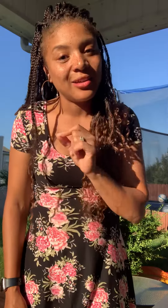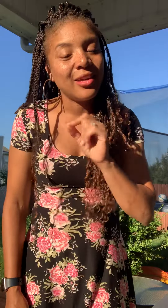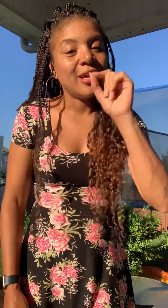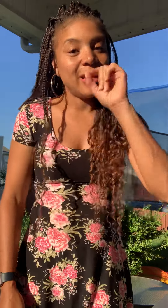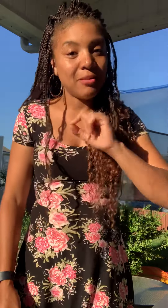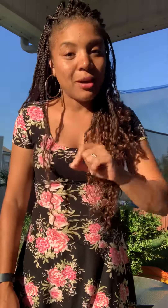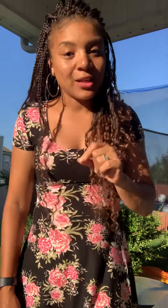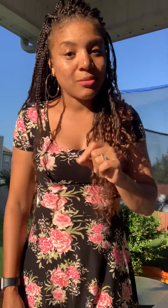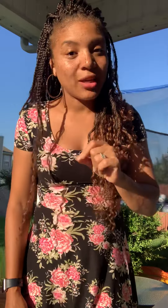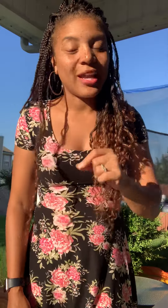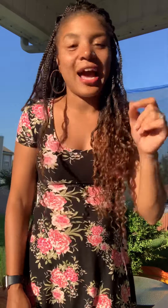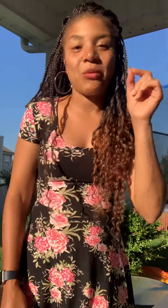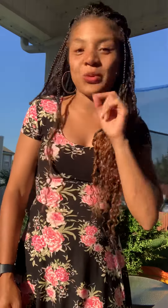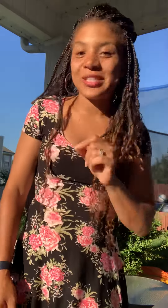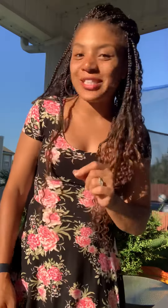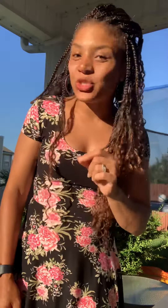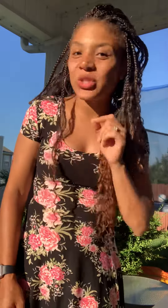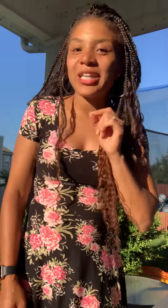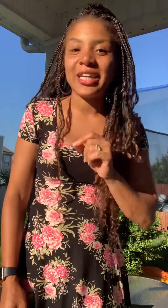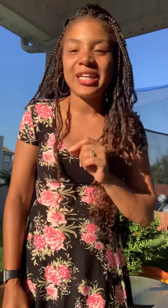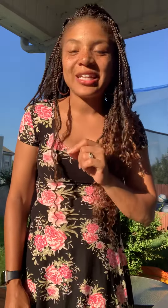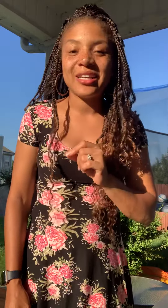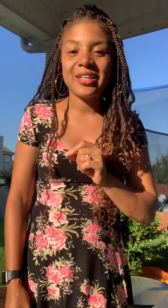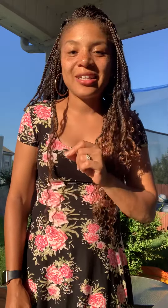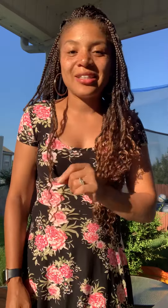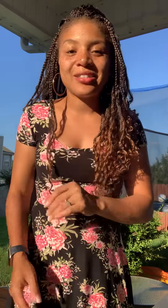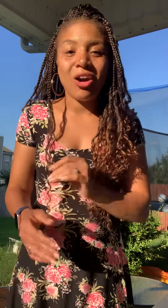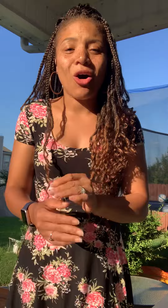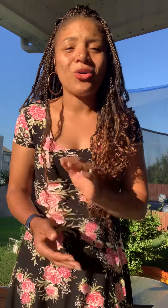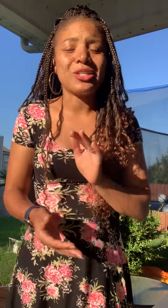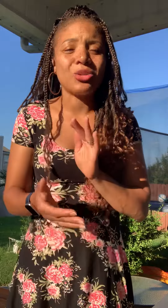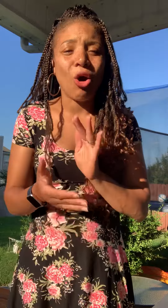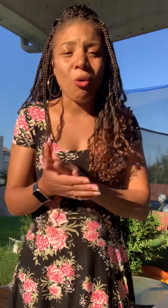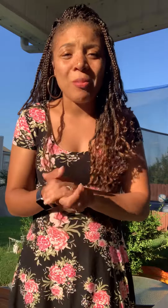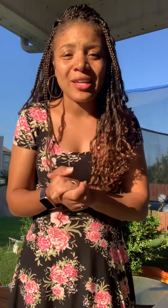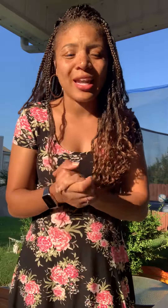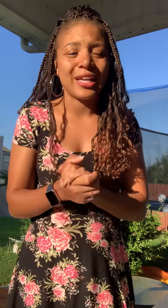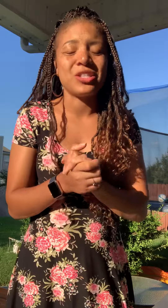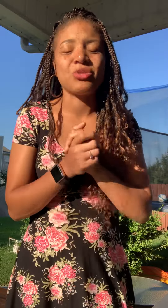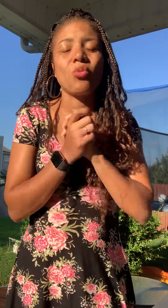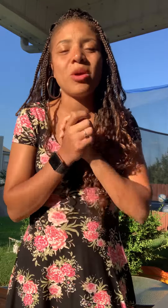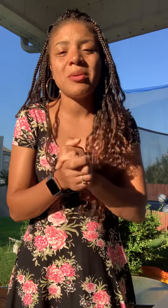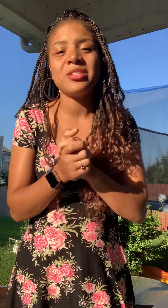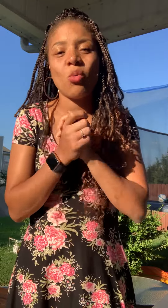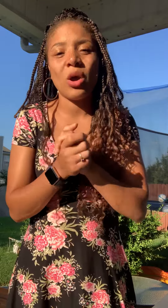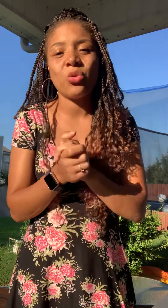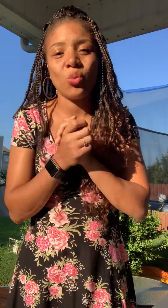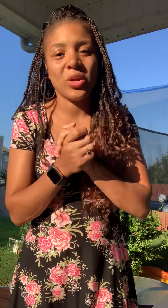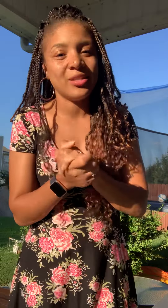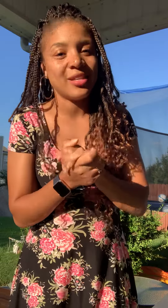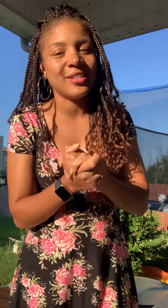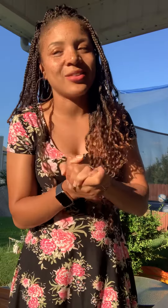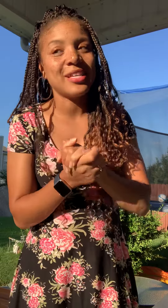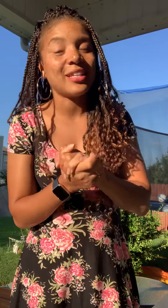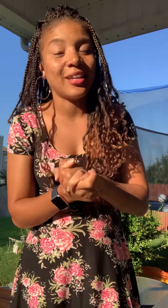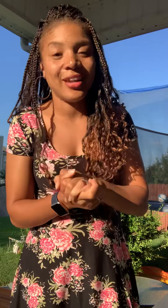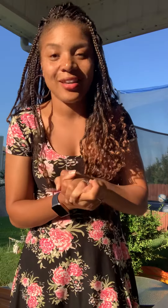inbox me and I will send you the link this call is open like it's women's wealth Wednesday so these ladies